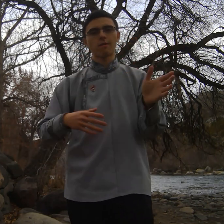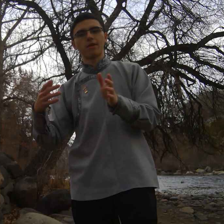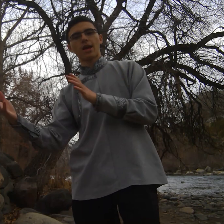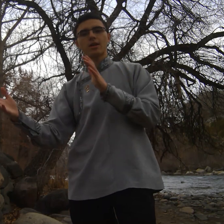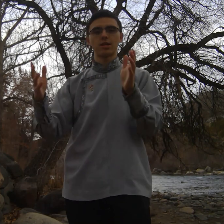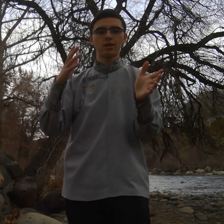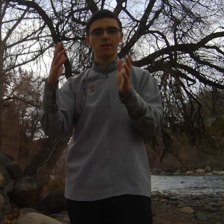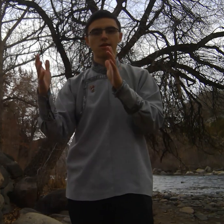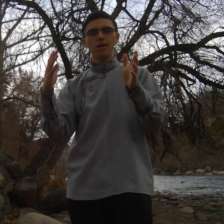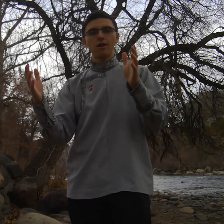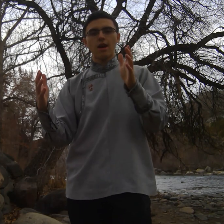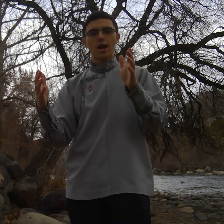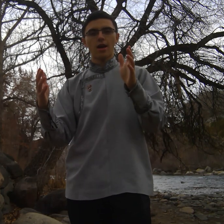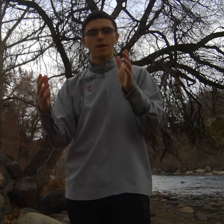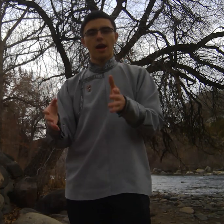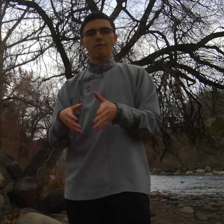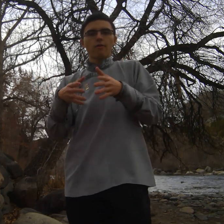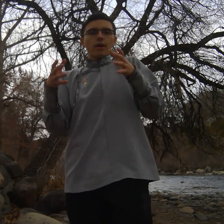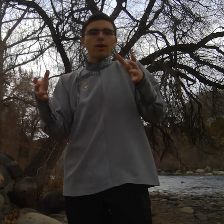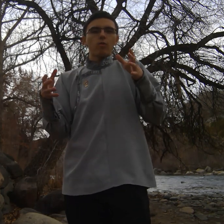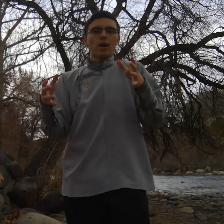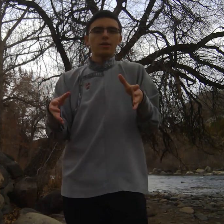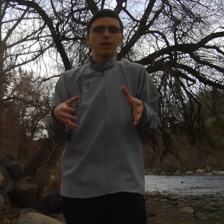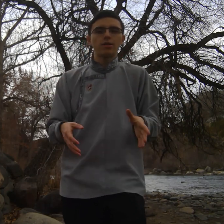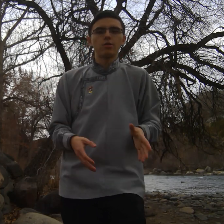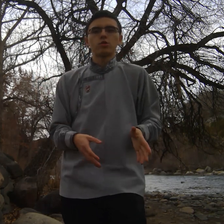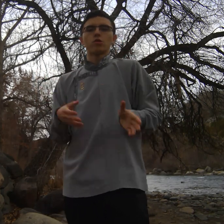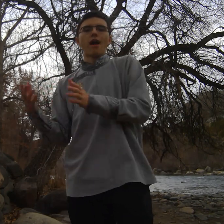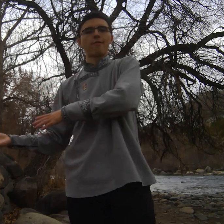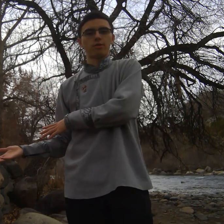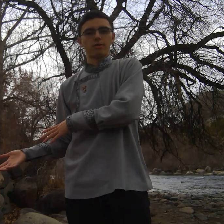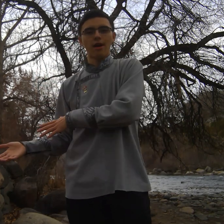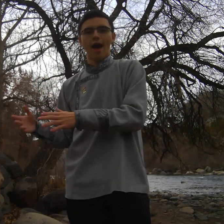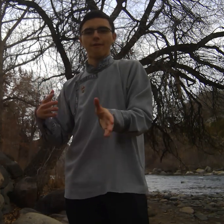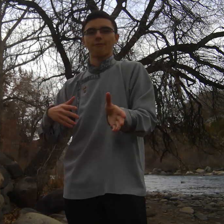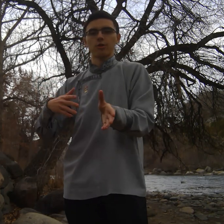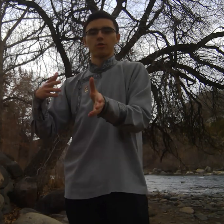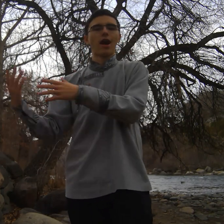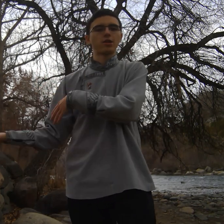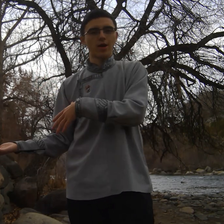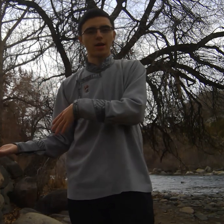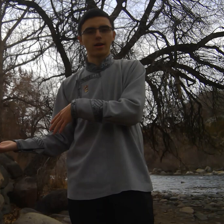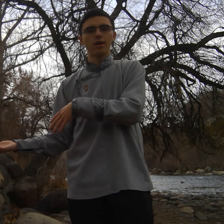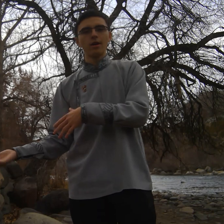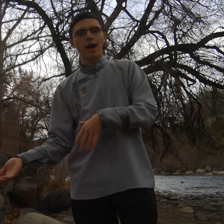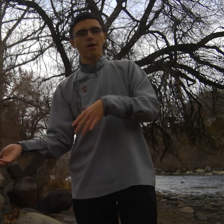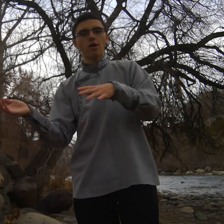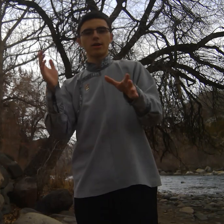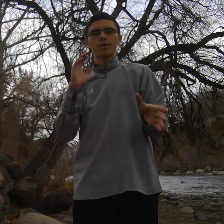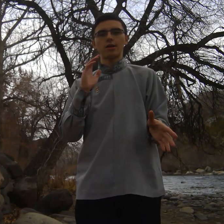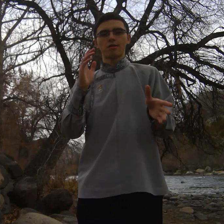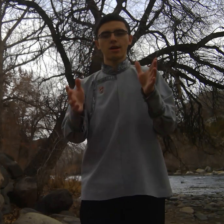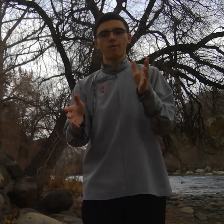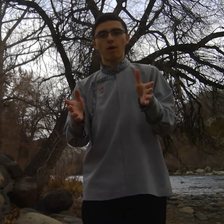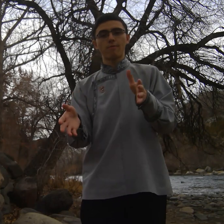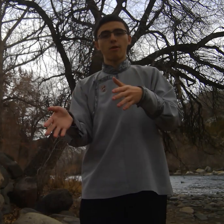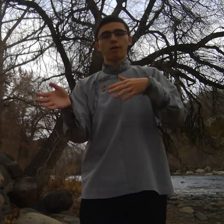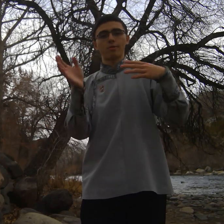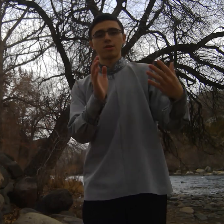communications and I really wanted to travel after graduating I had already done study abroad programs in